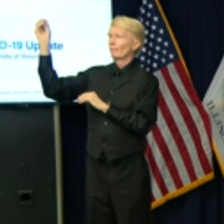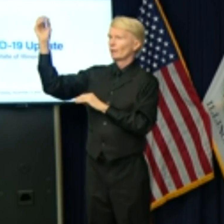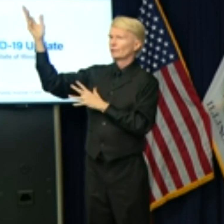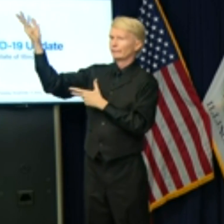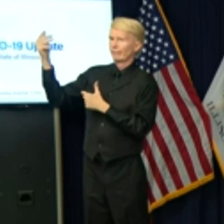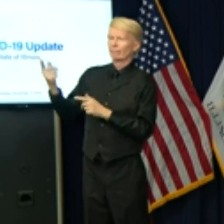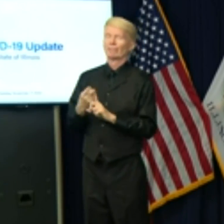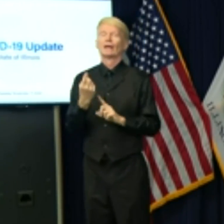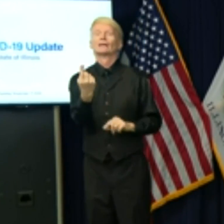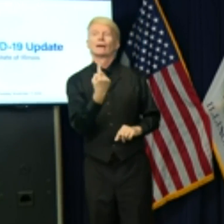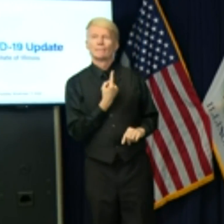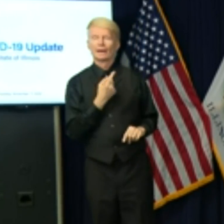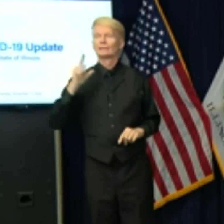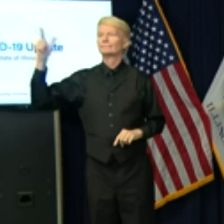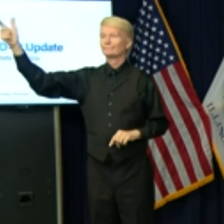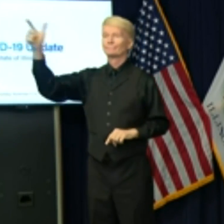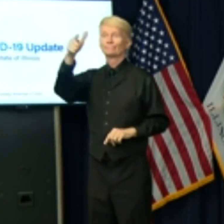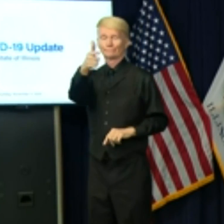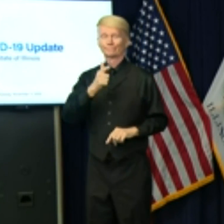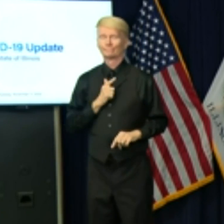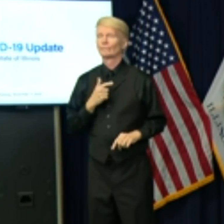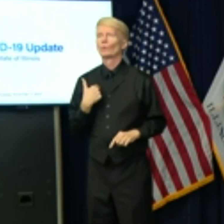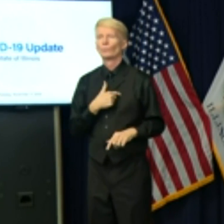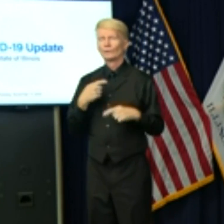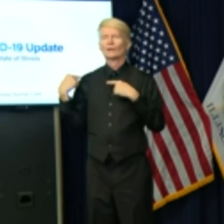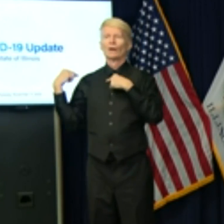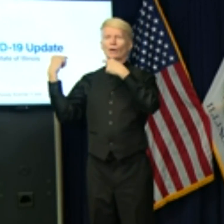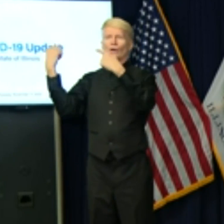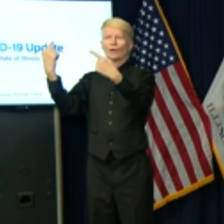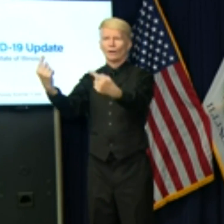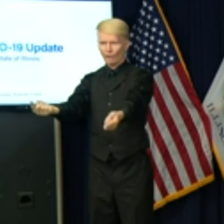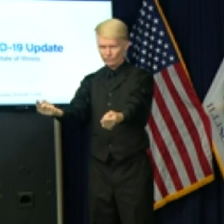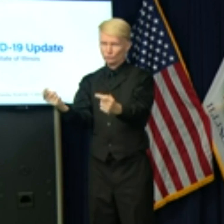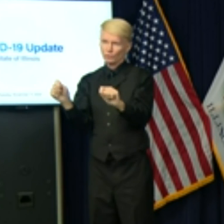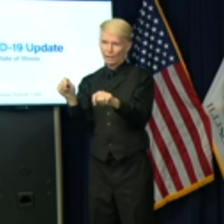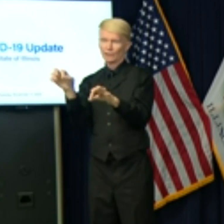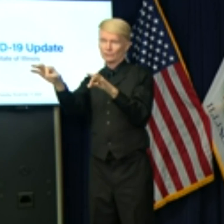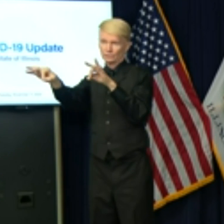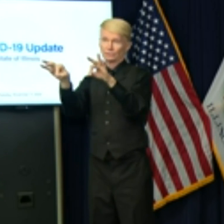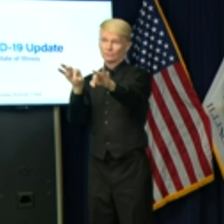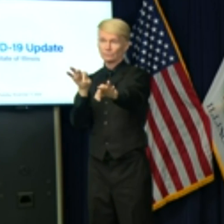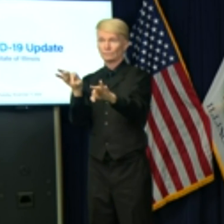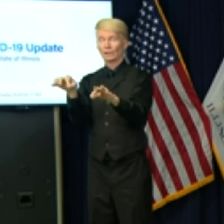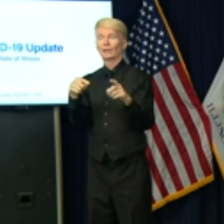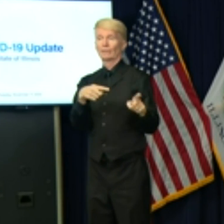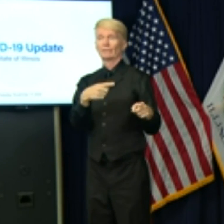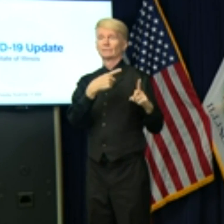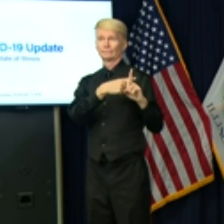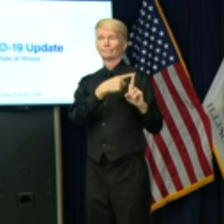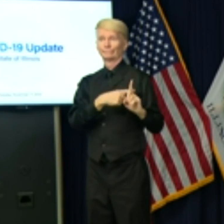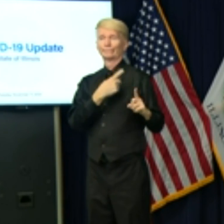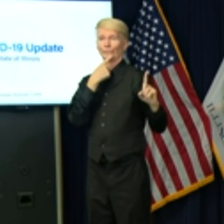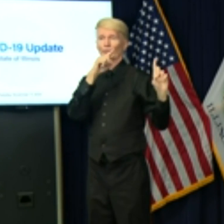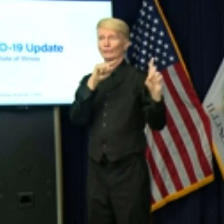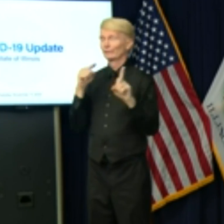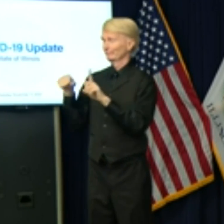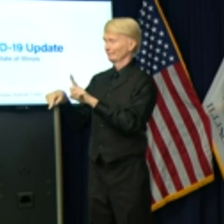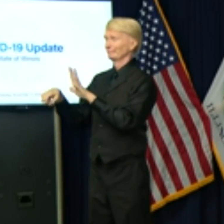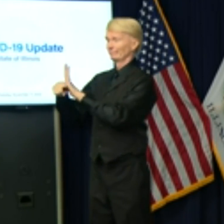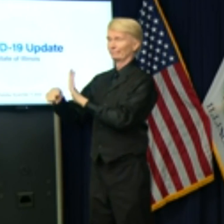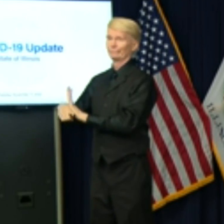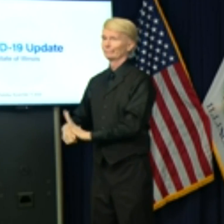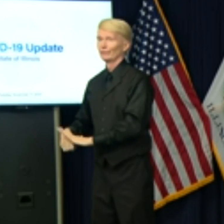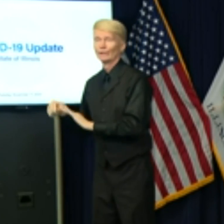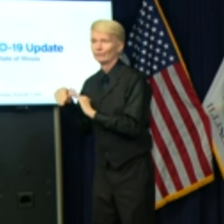I mean, you know, we've tried very hard over time to show you what kinds of things work and what kinds of things don't.